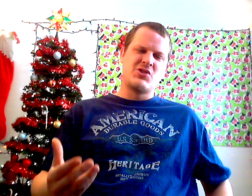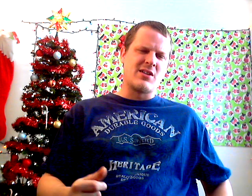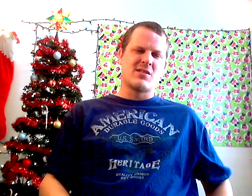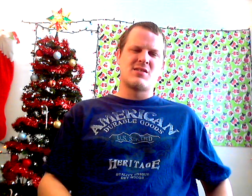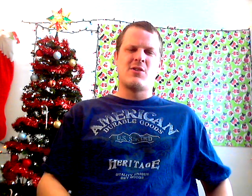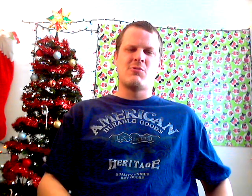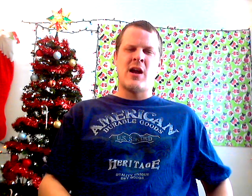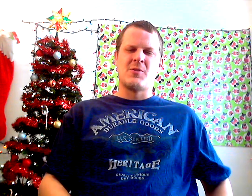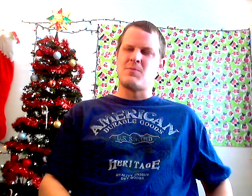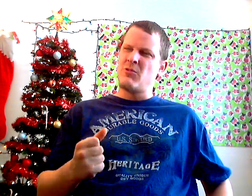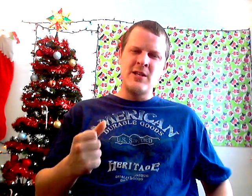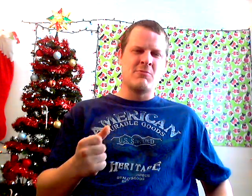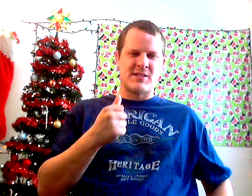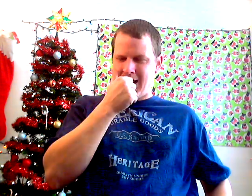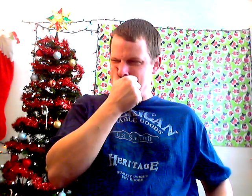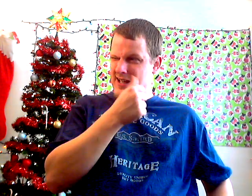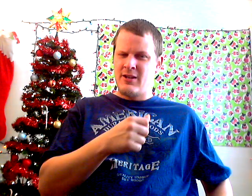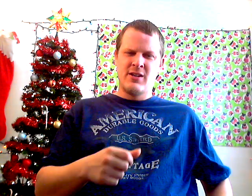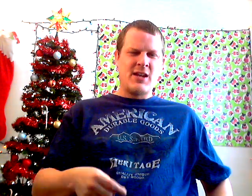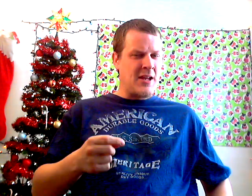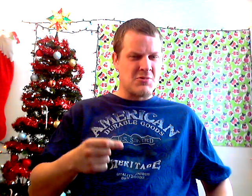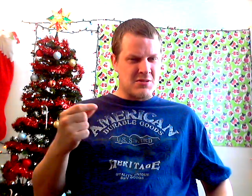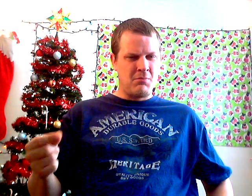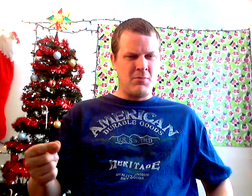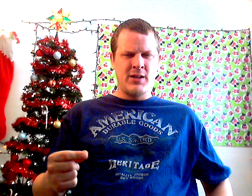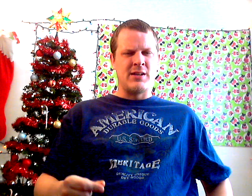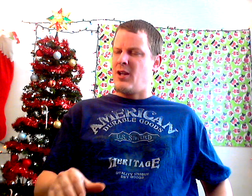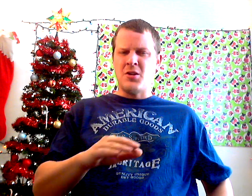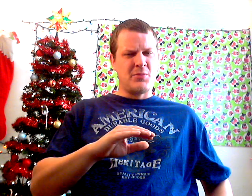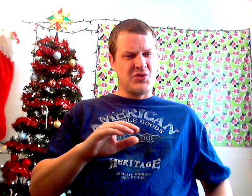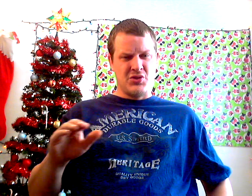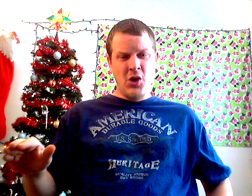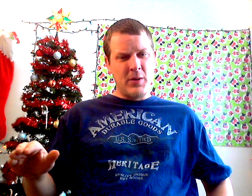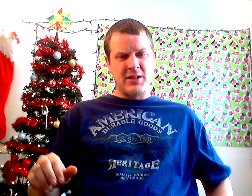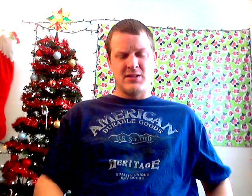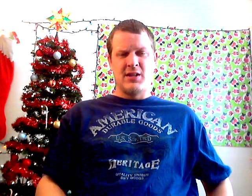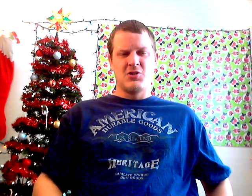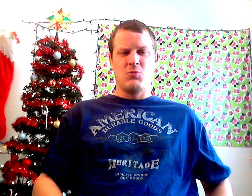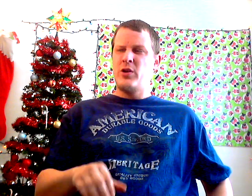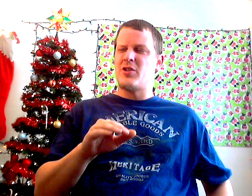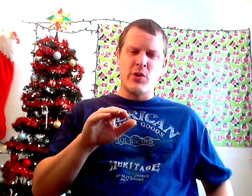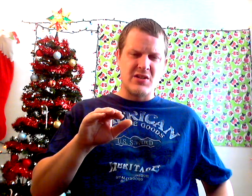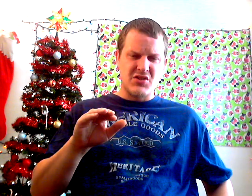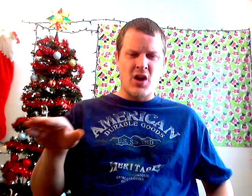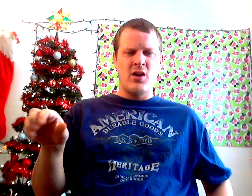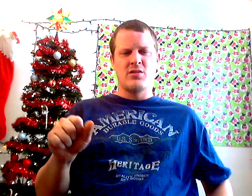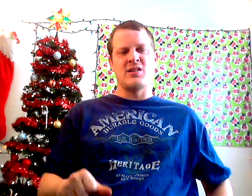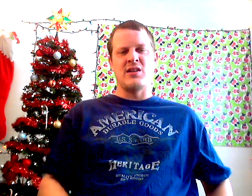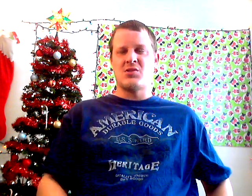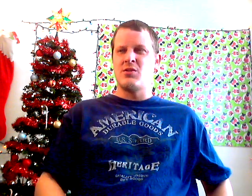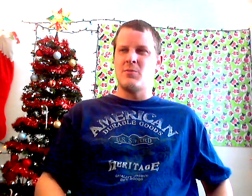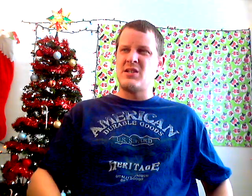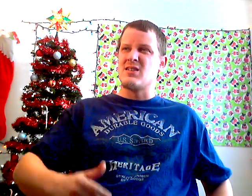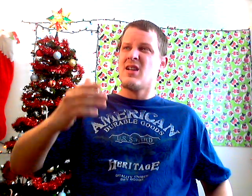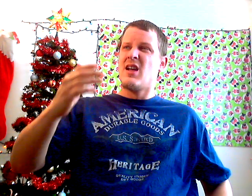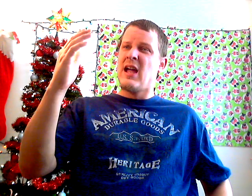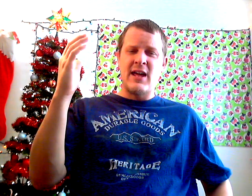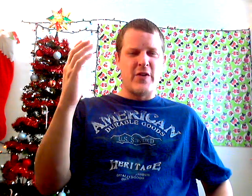was Jake the Snake Robbers, man. But he was on. He was money. And almost nobody could touch him. One of the greatest talkers in the history of the business. Had a